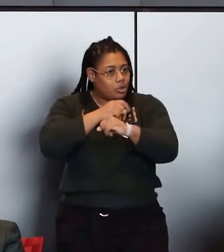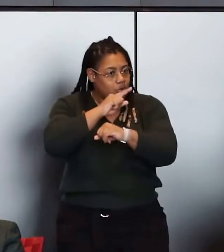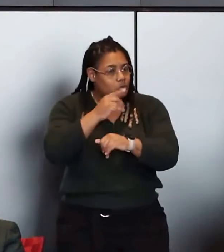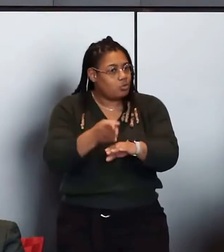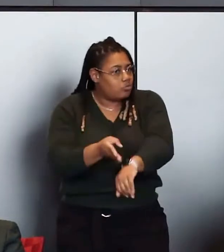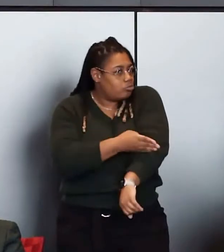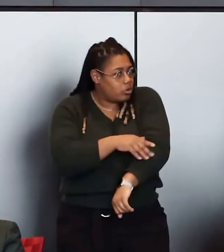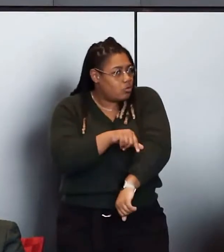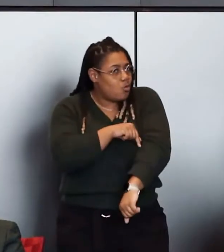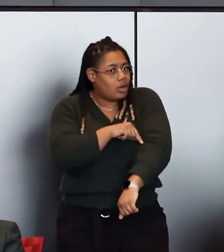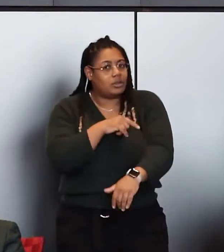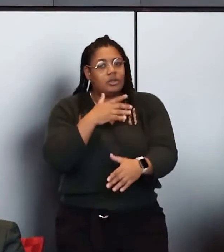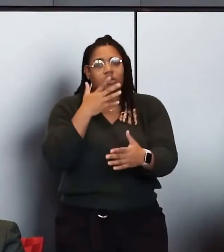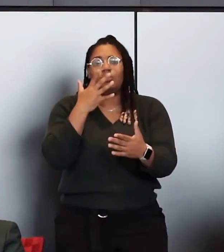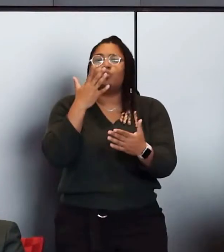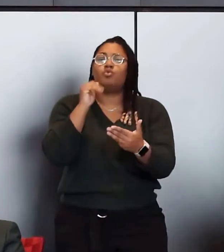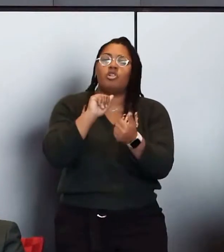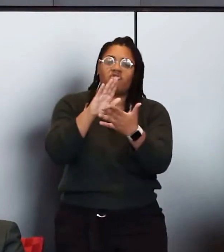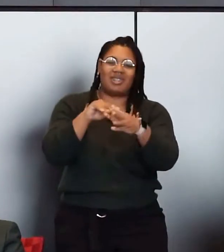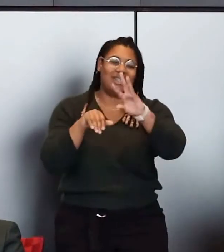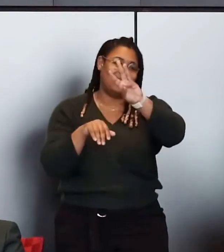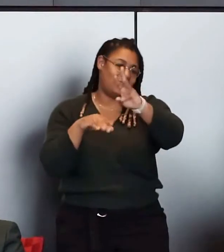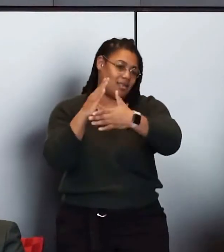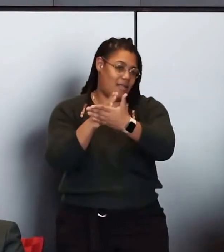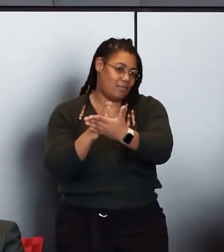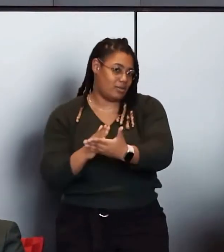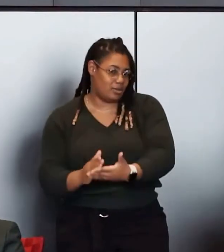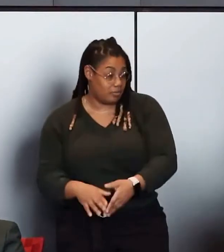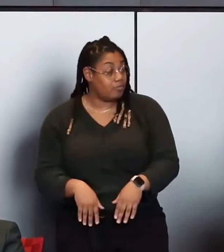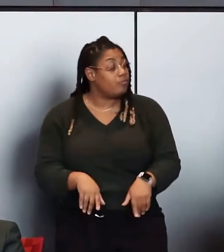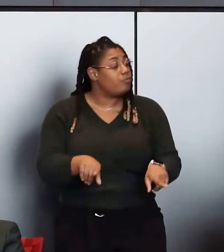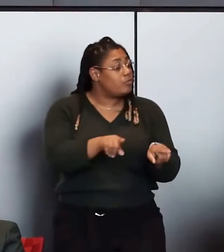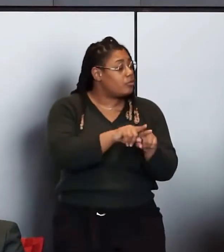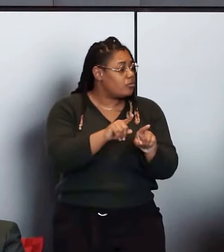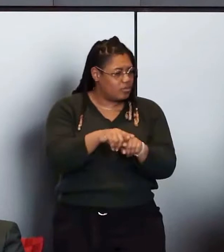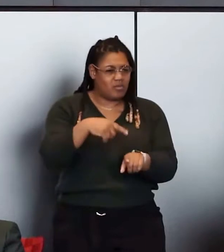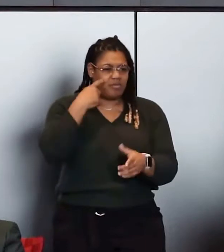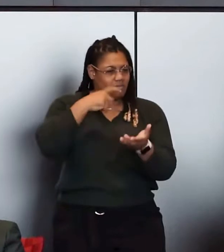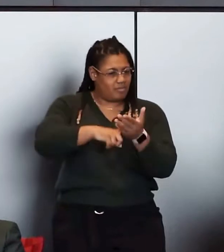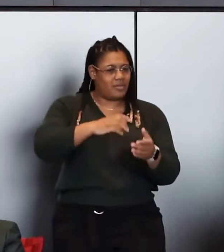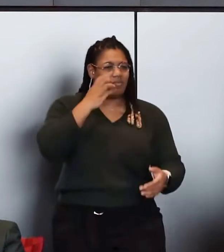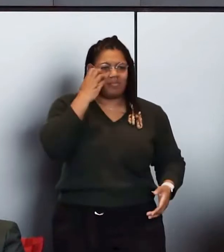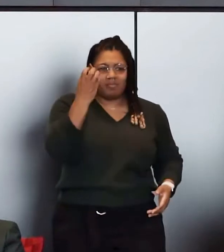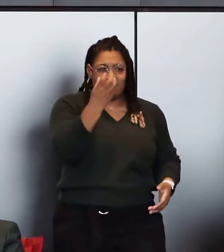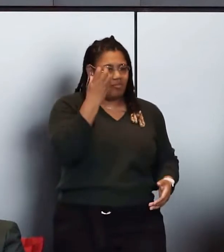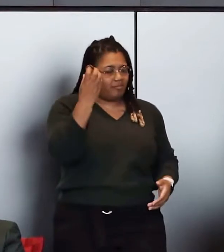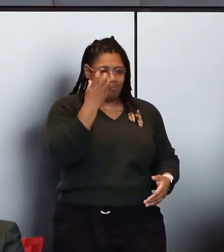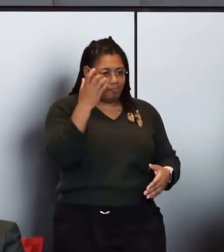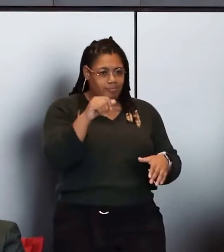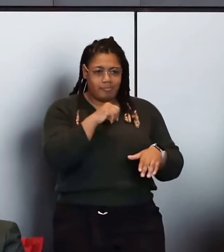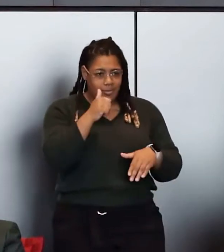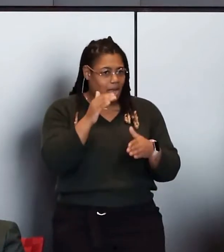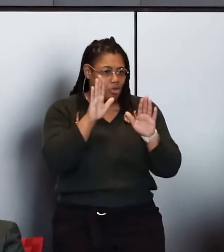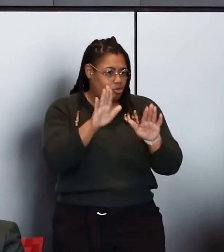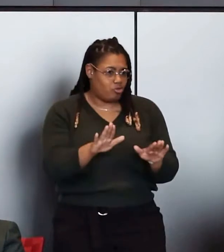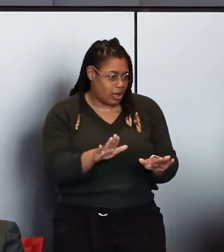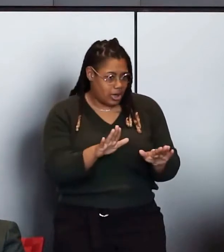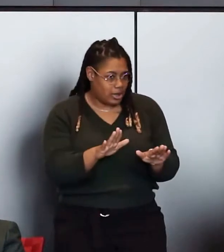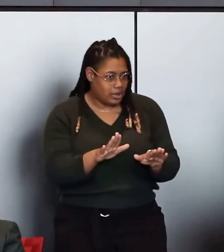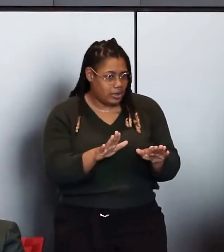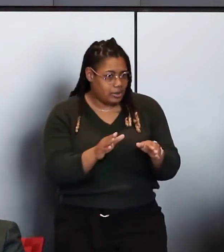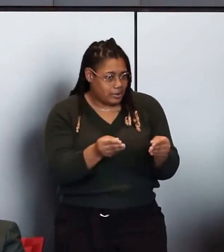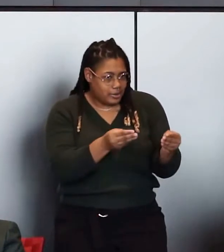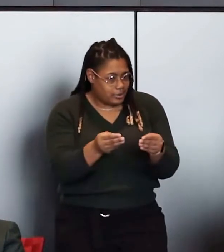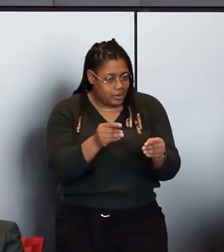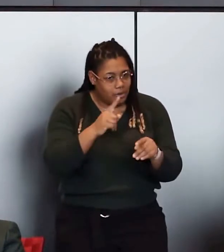those specific elements. In addition, we recognize that mobile phone penetration rates are not appropriate proxies for digital literacy, and so we